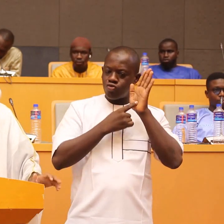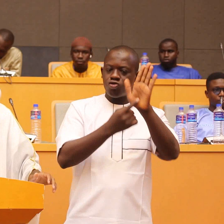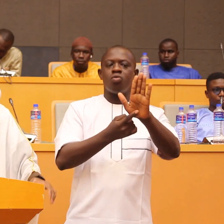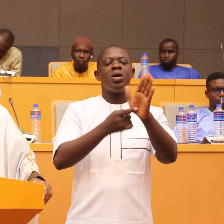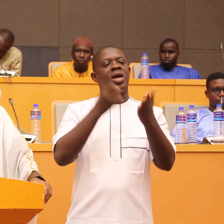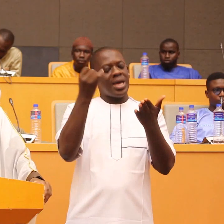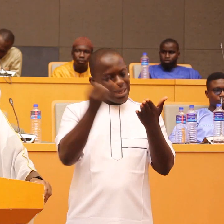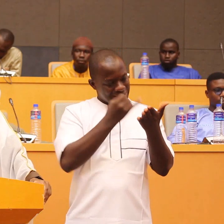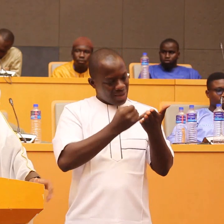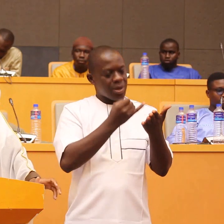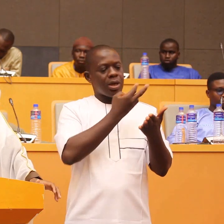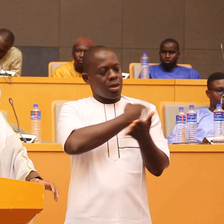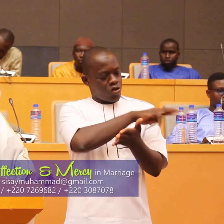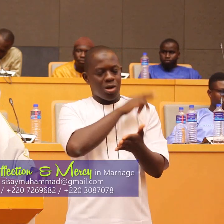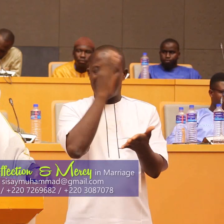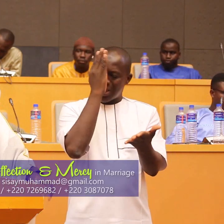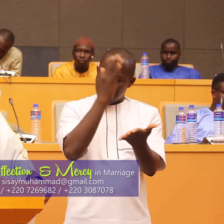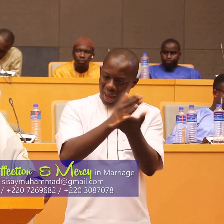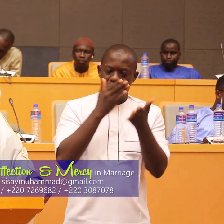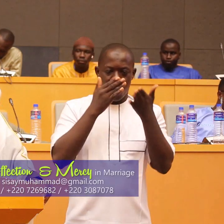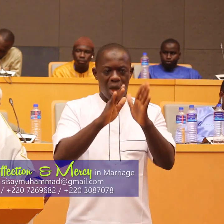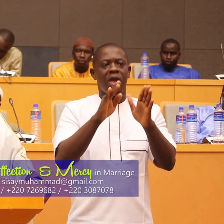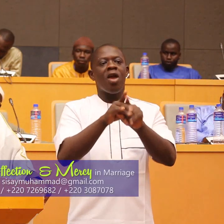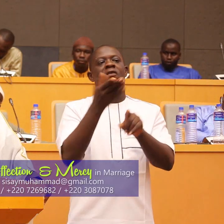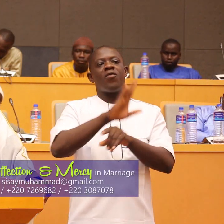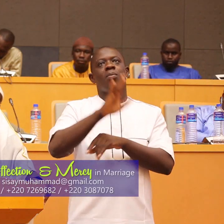is the right religion is the religion from allah